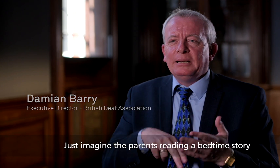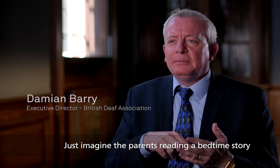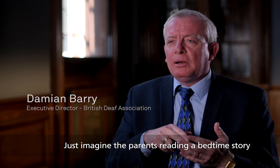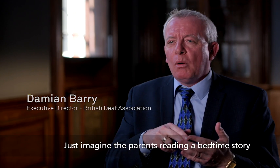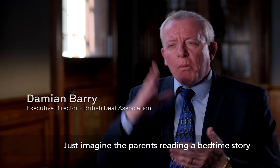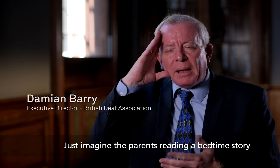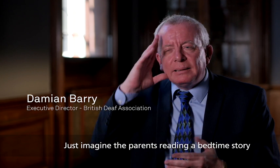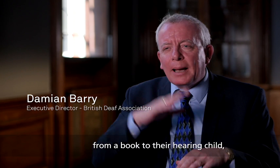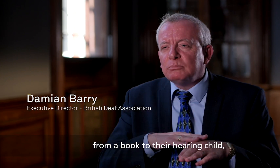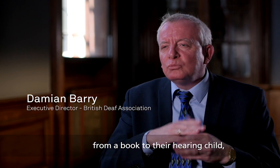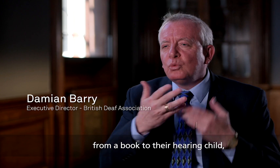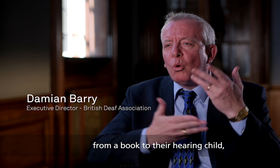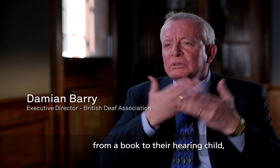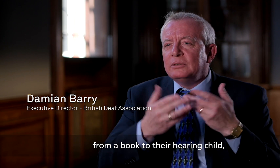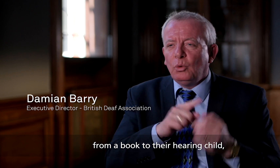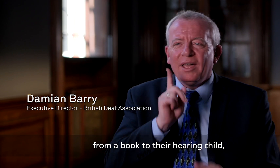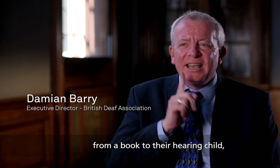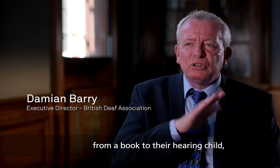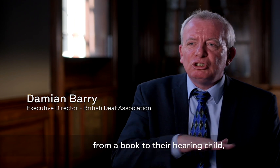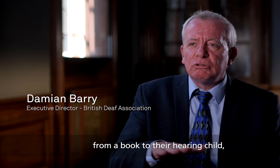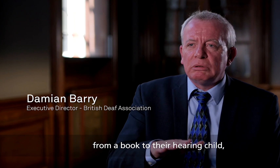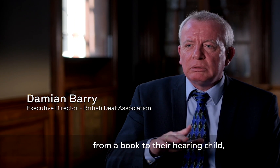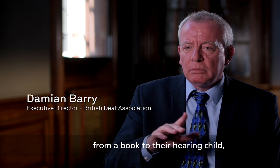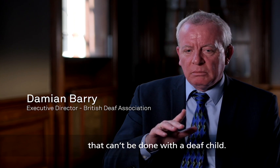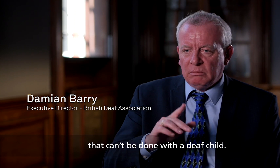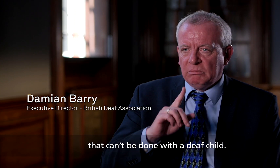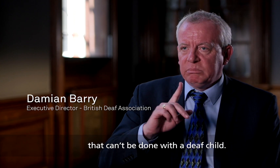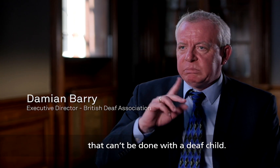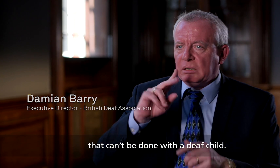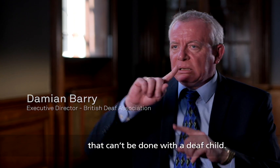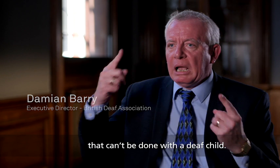story from a book to their hearing child. That can't be done with a deaf child.